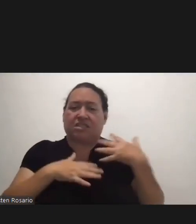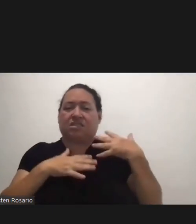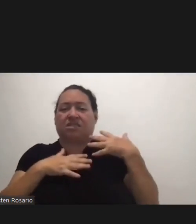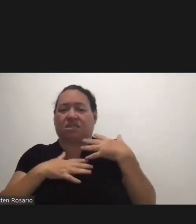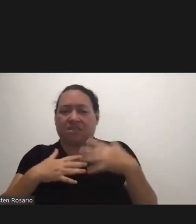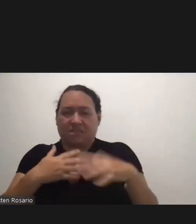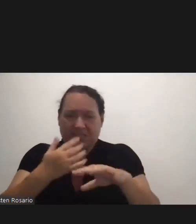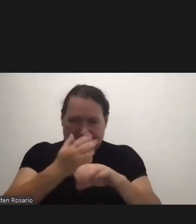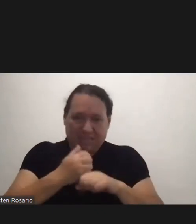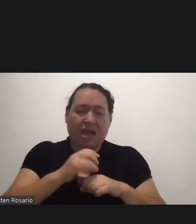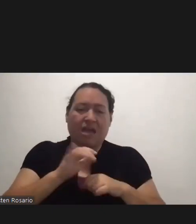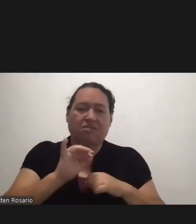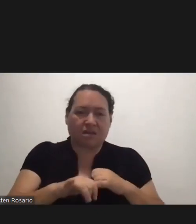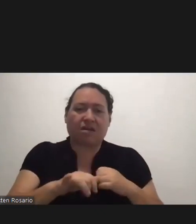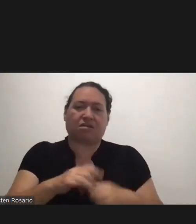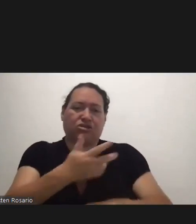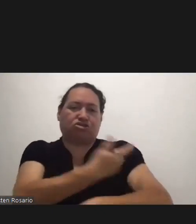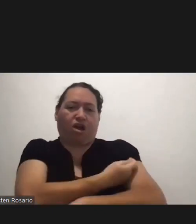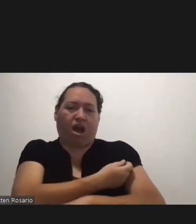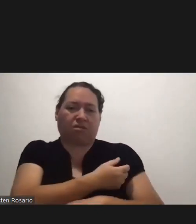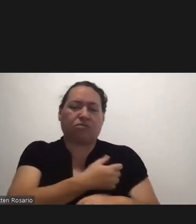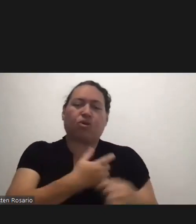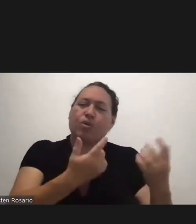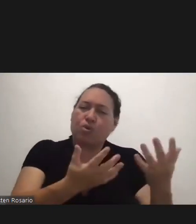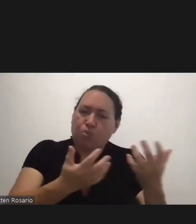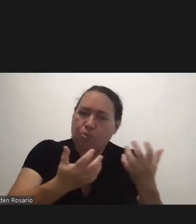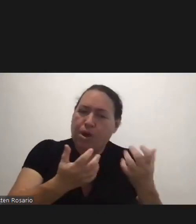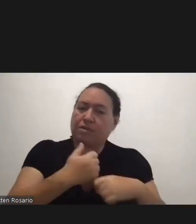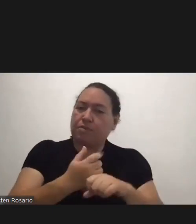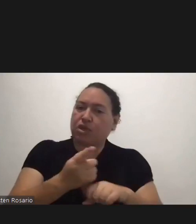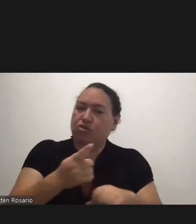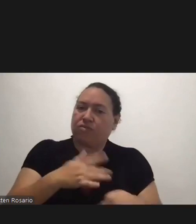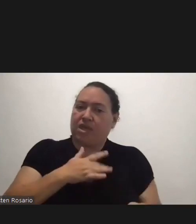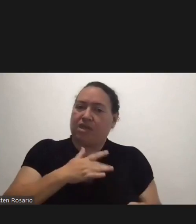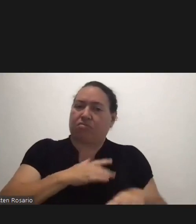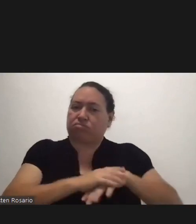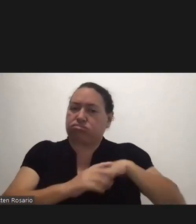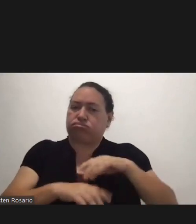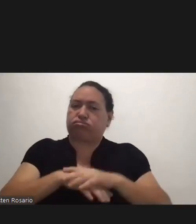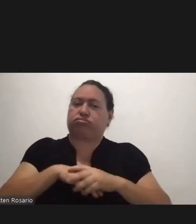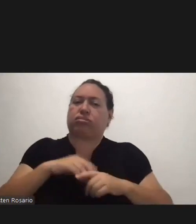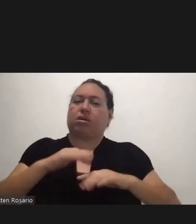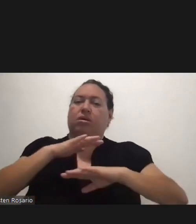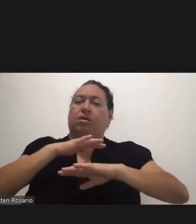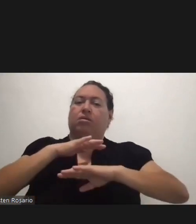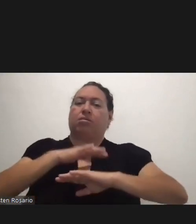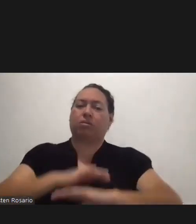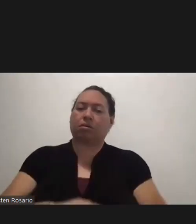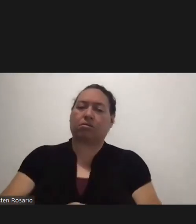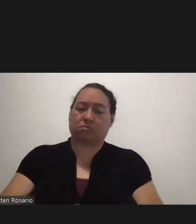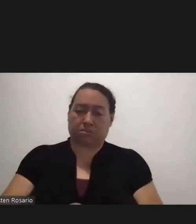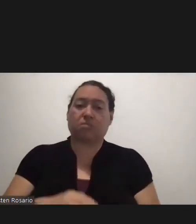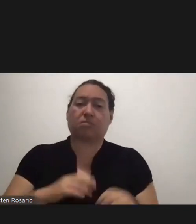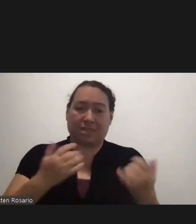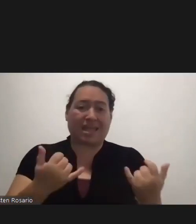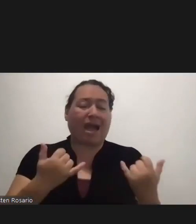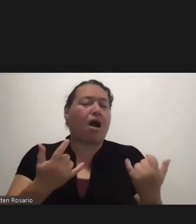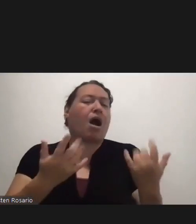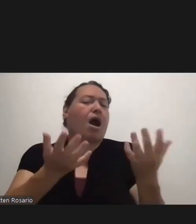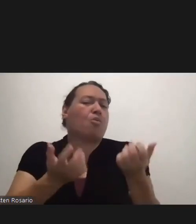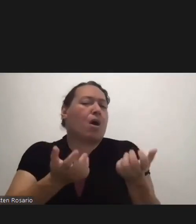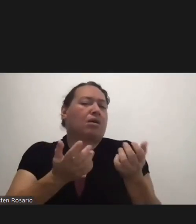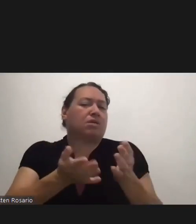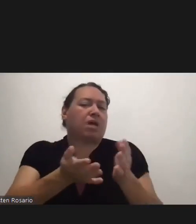to answer your questions And alleviate any concerns You may have Now I'd like to ask Dr. Cabrera To make his